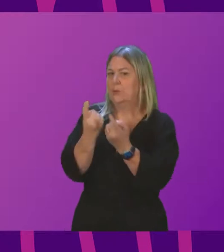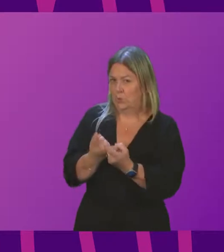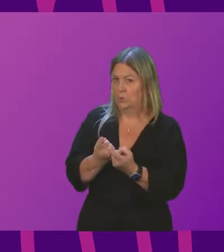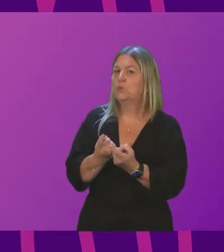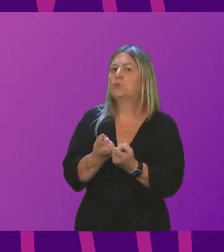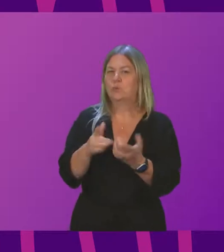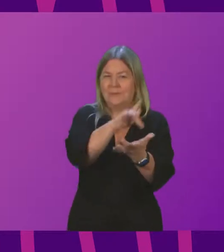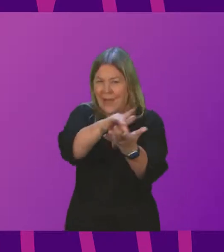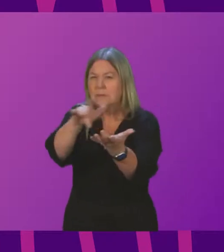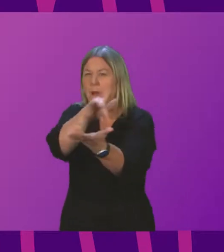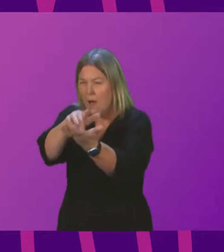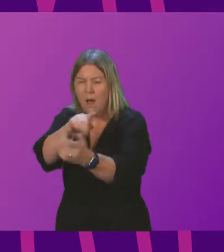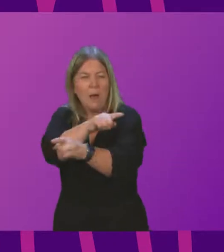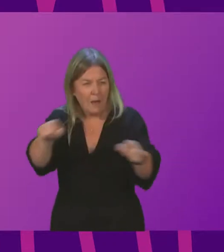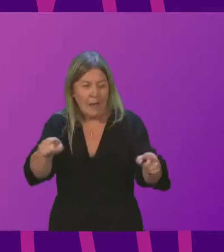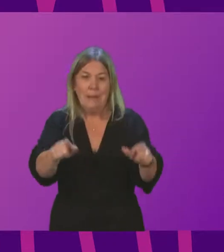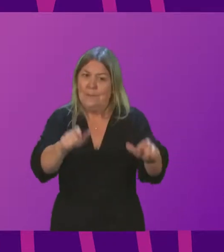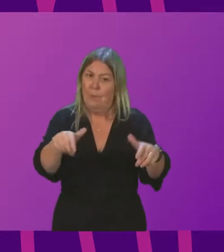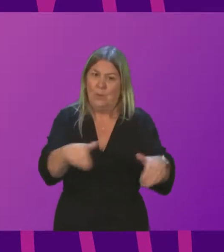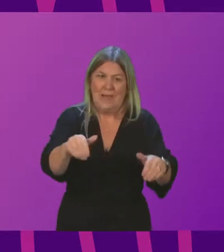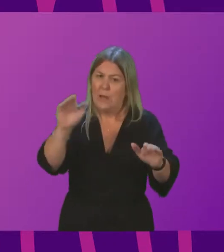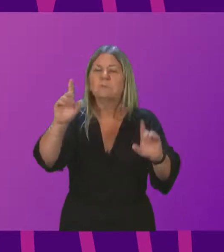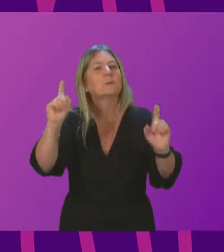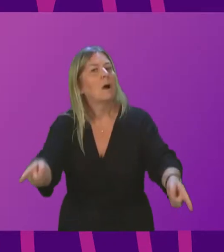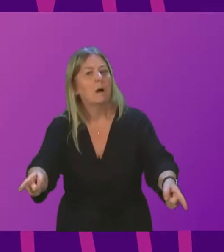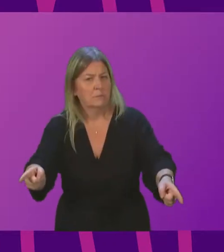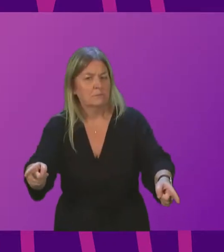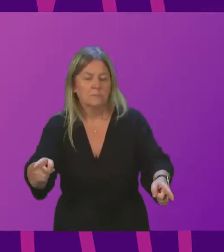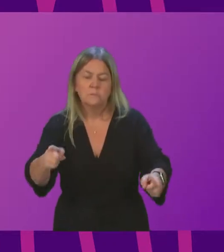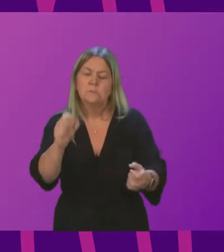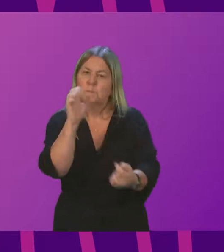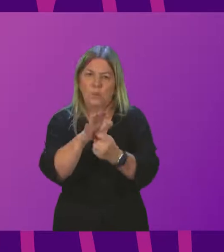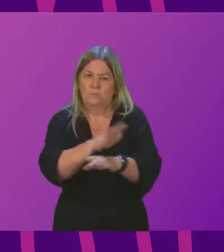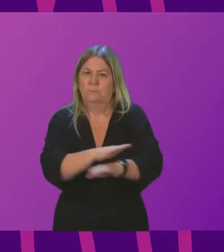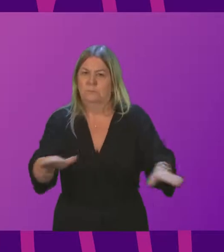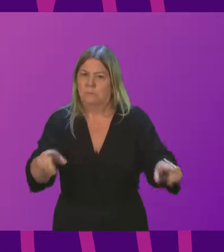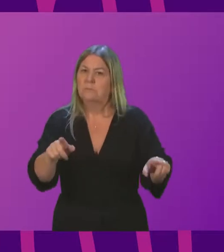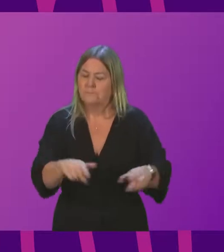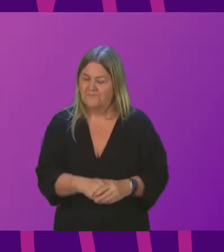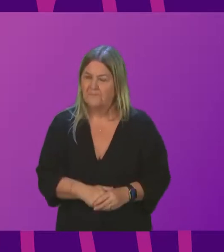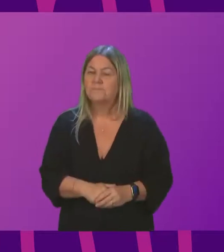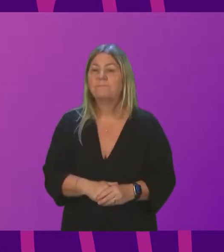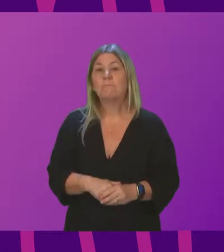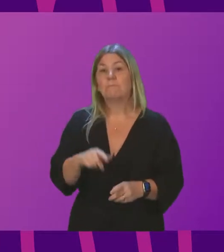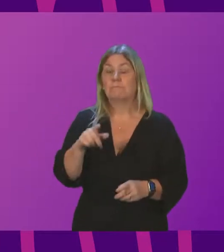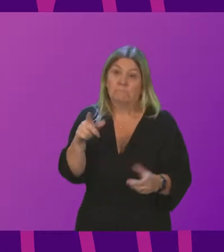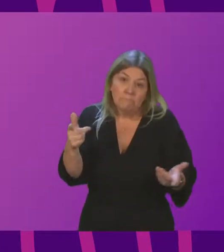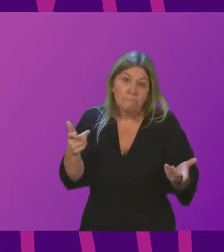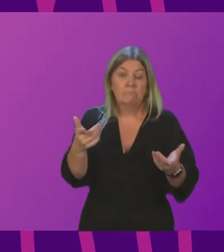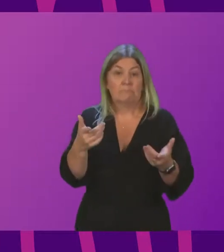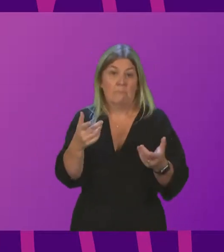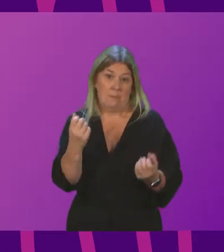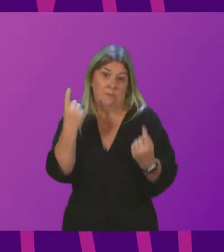queue or having to wait for appointments, and it is really important that that doesn't happen. So, obviously, I would accept